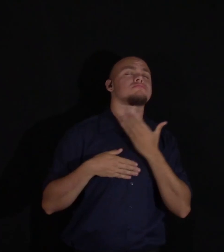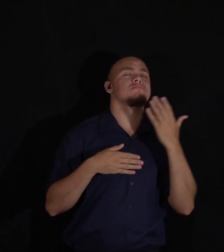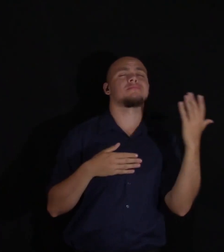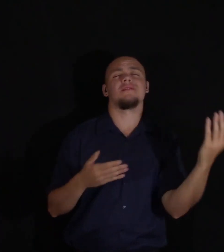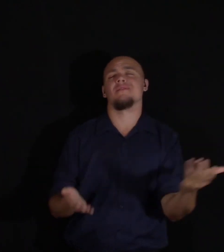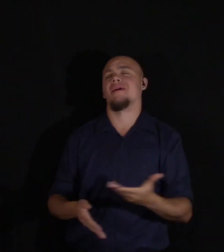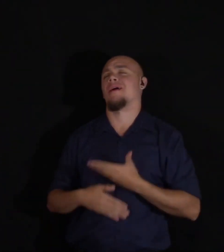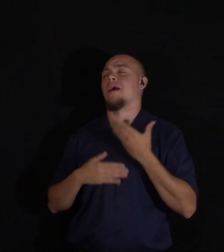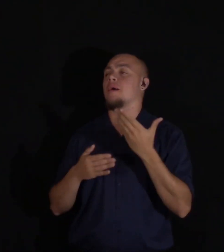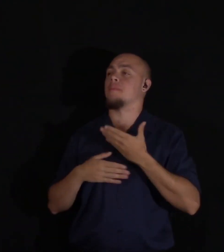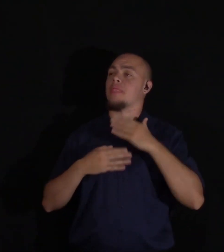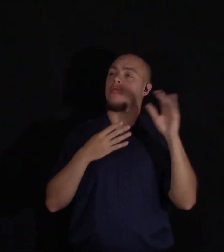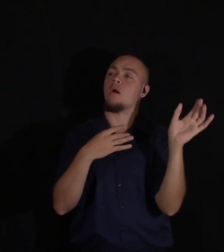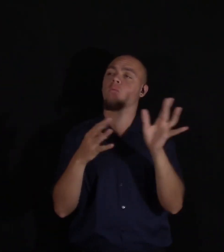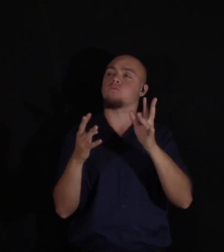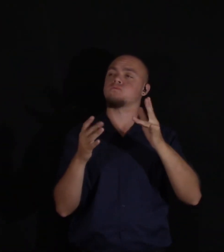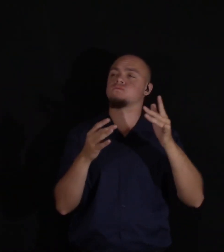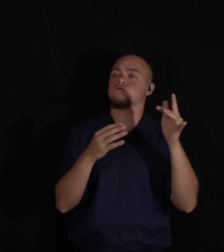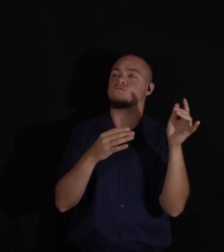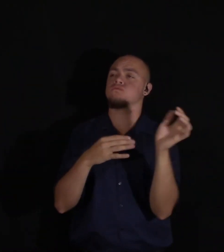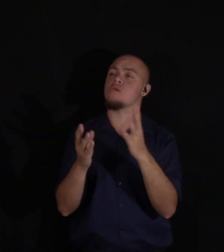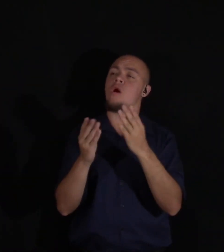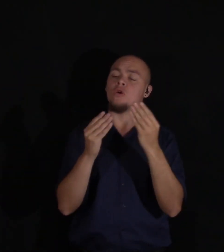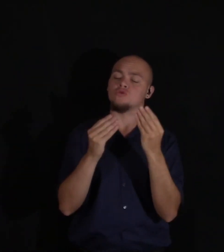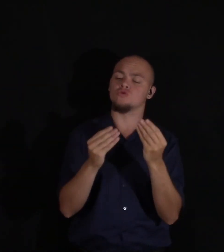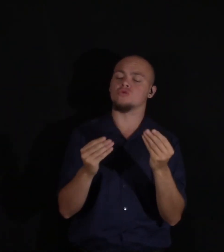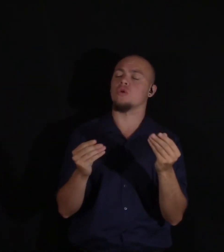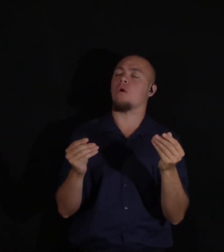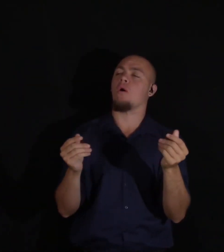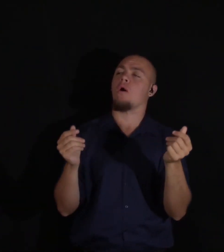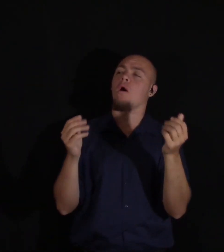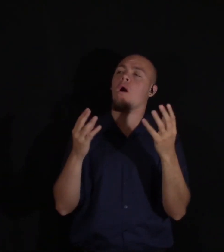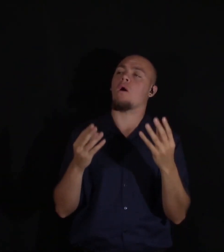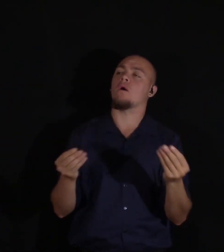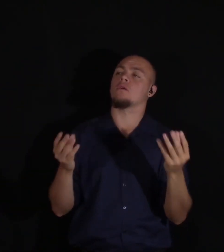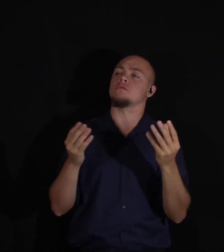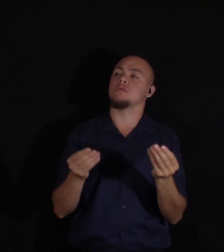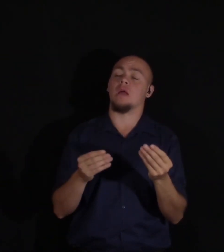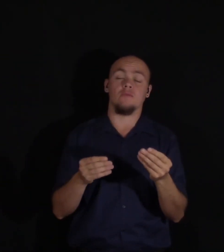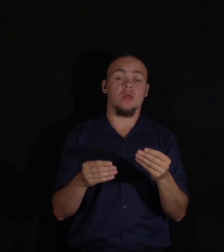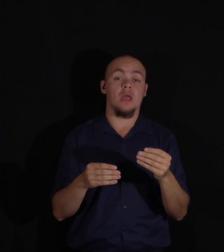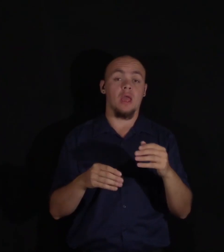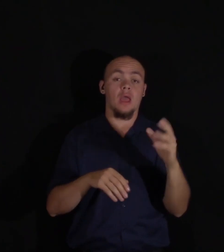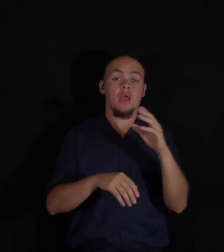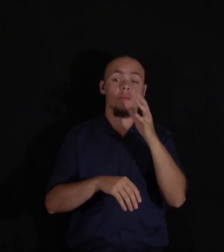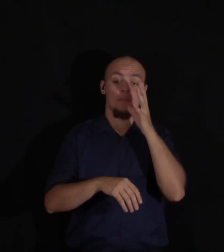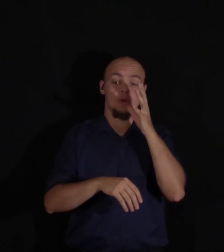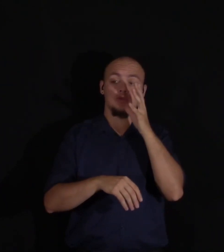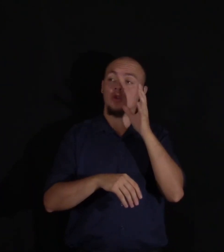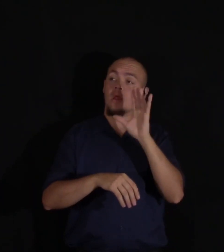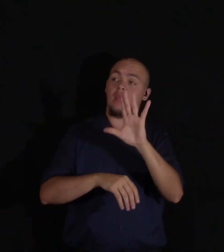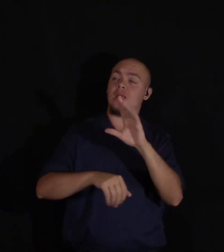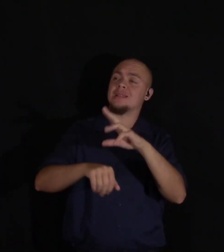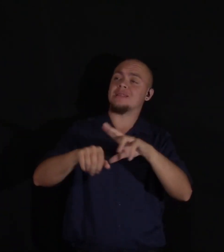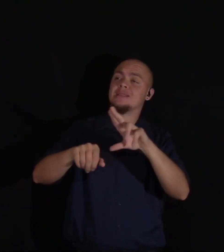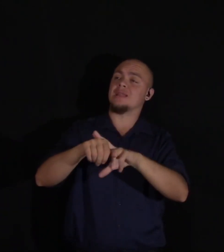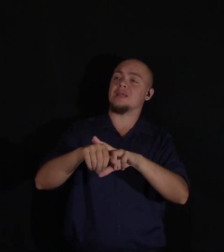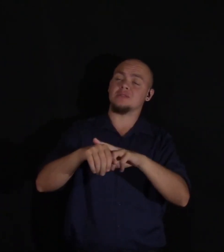winds whispered in soothing accents, and maternal nature bade me weep no more. Then again